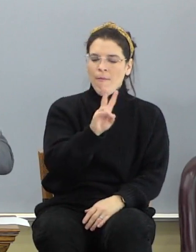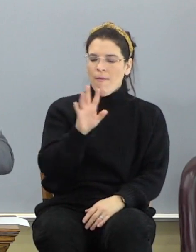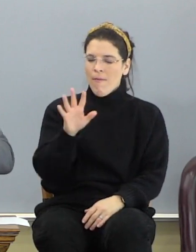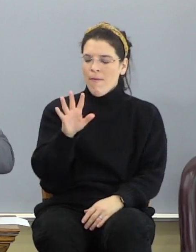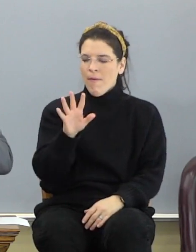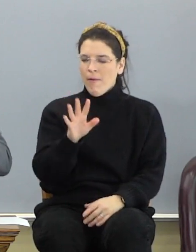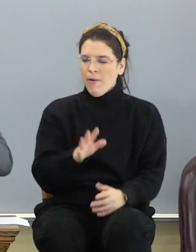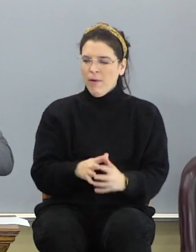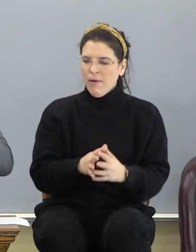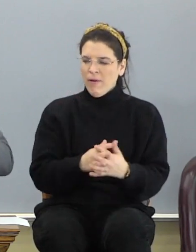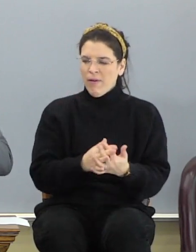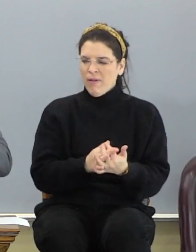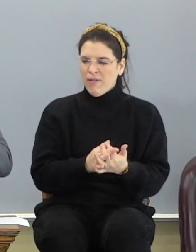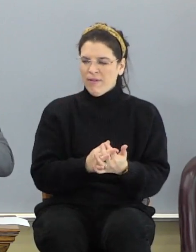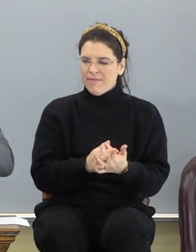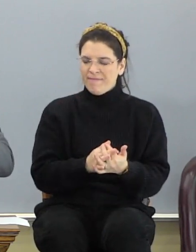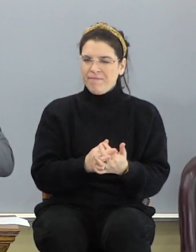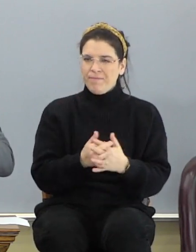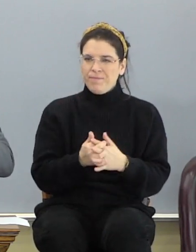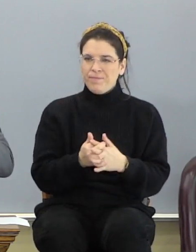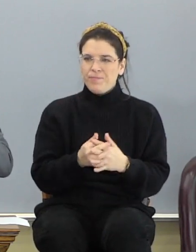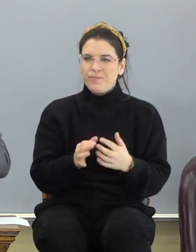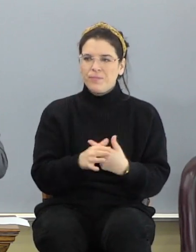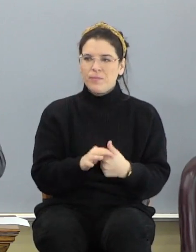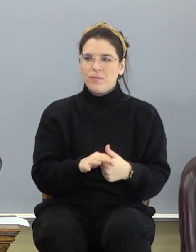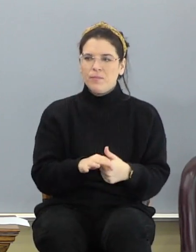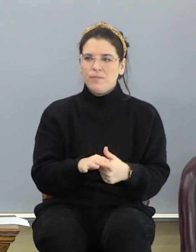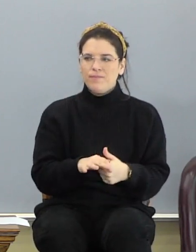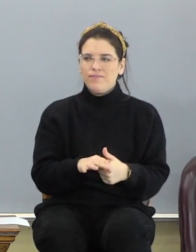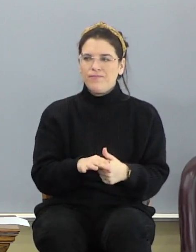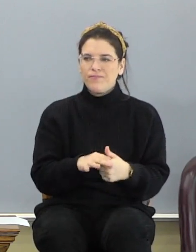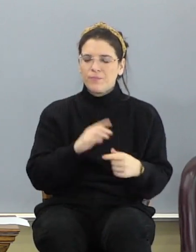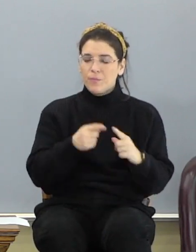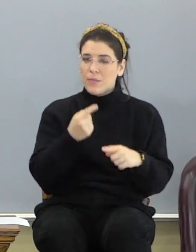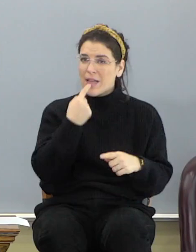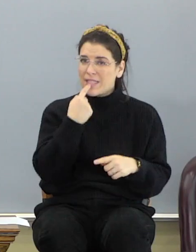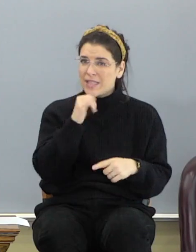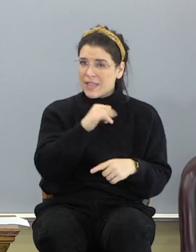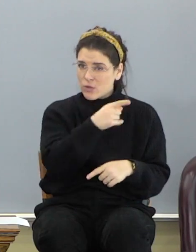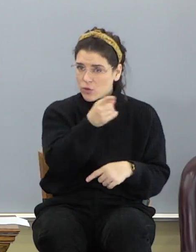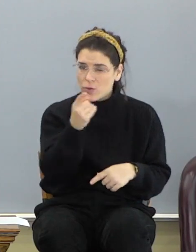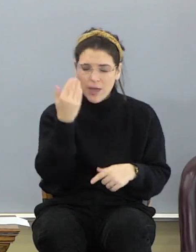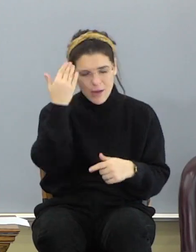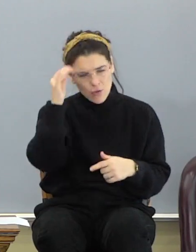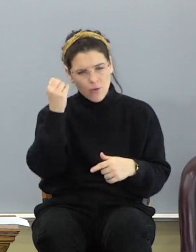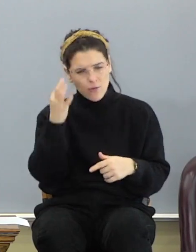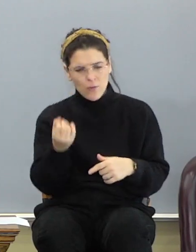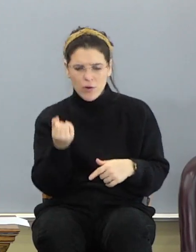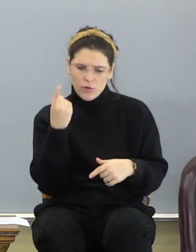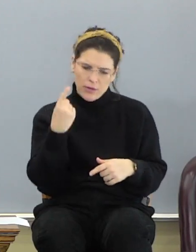Now, when I say that to you, I don't know if you get the impact of that,